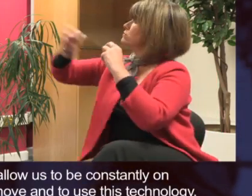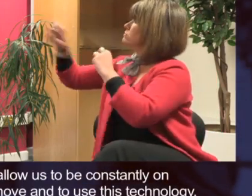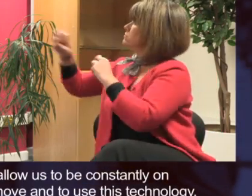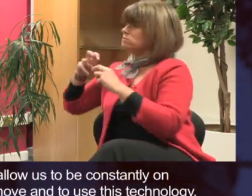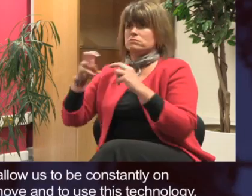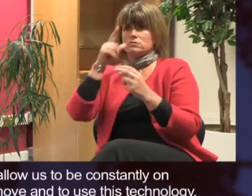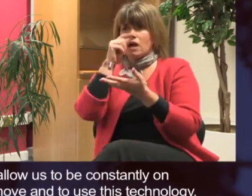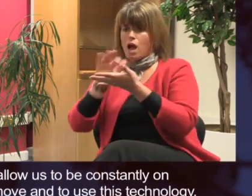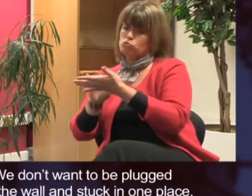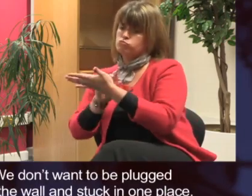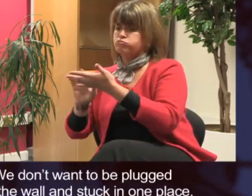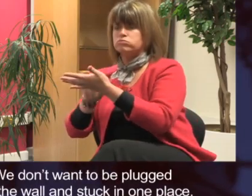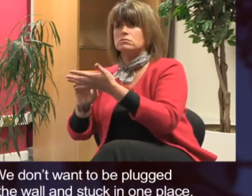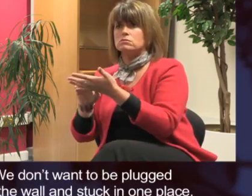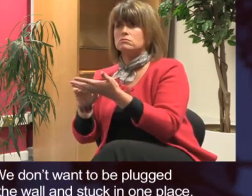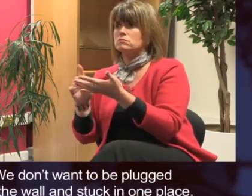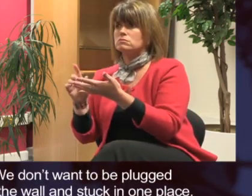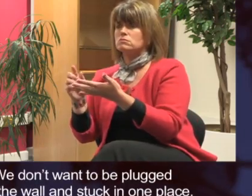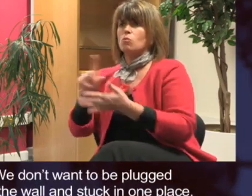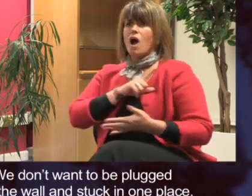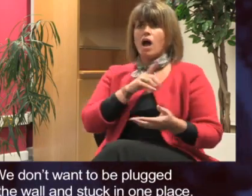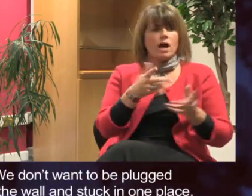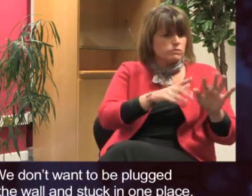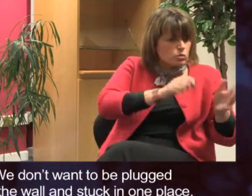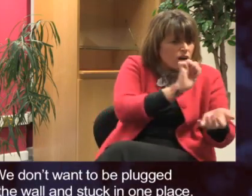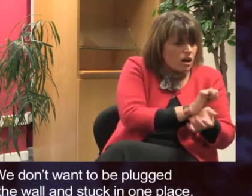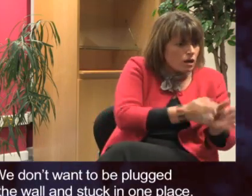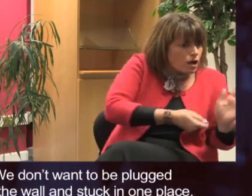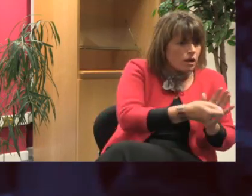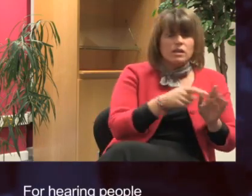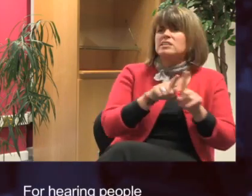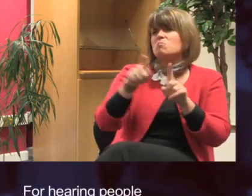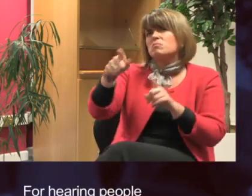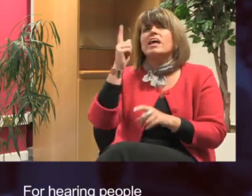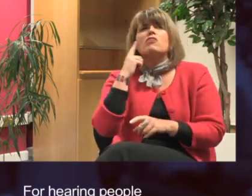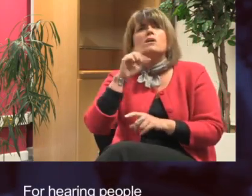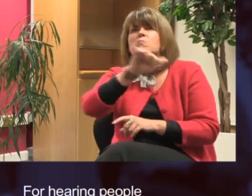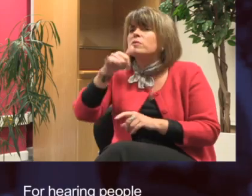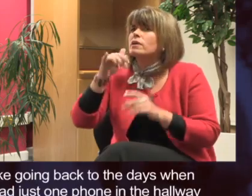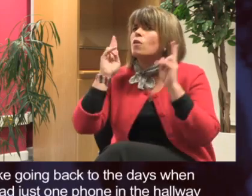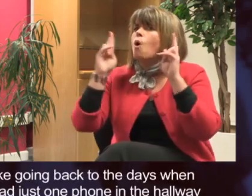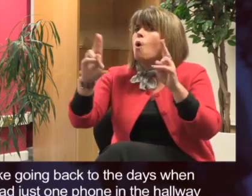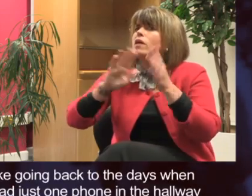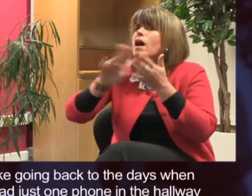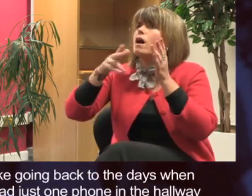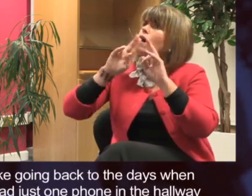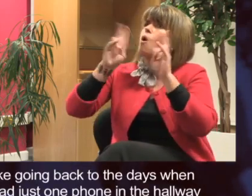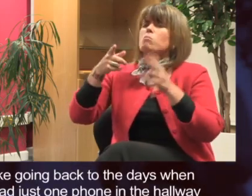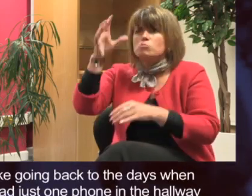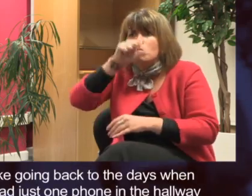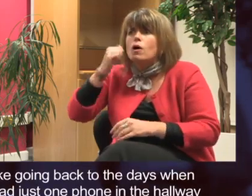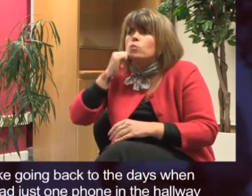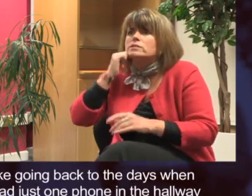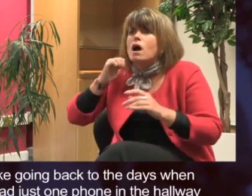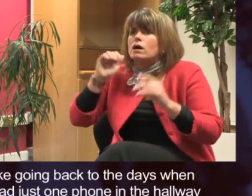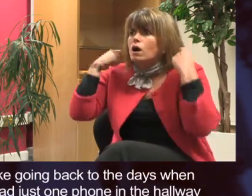use this technology. We don't want to be plugged into the wall and stuck in one place. For hearing people it's like going back to the days